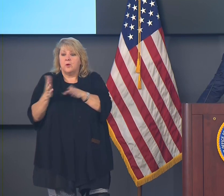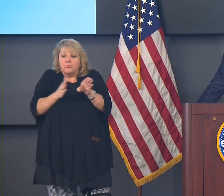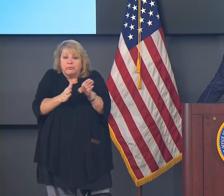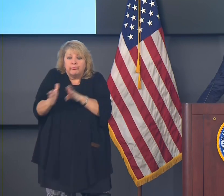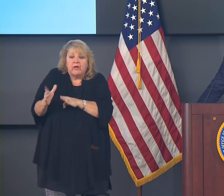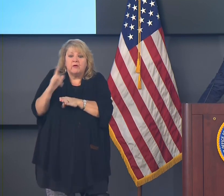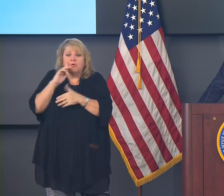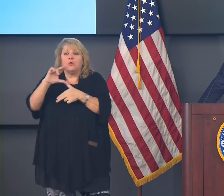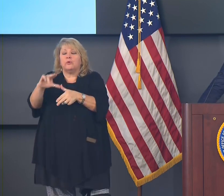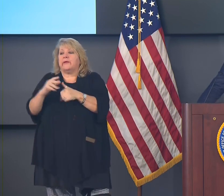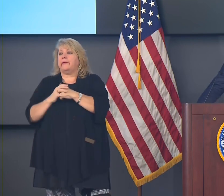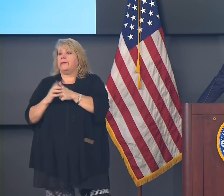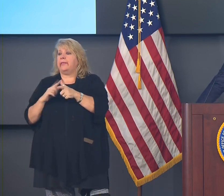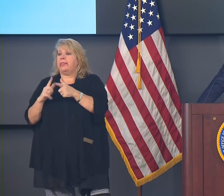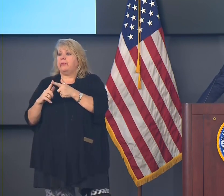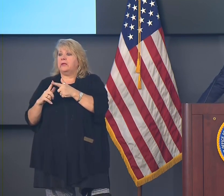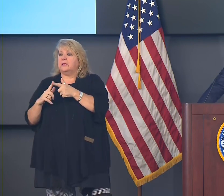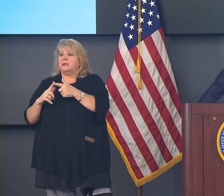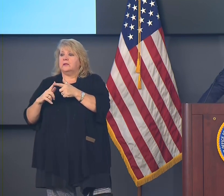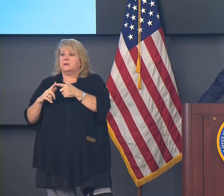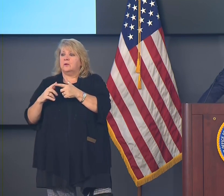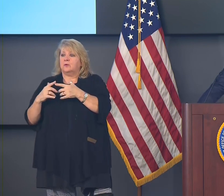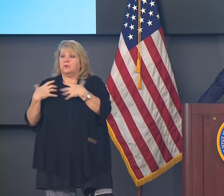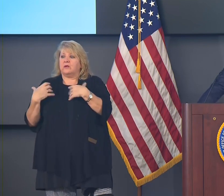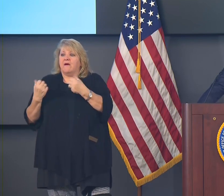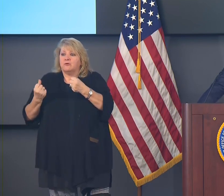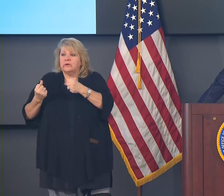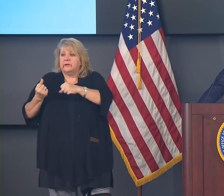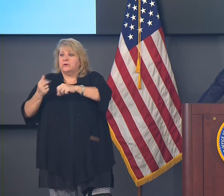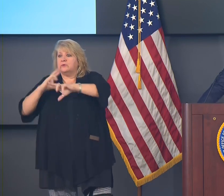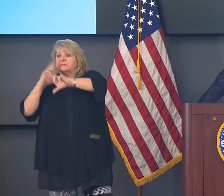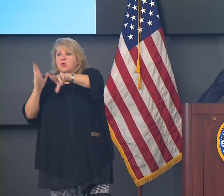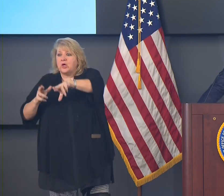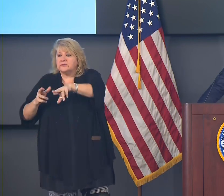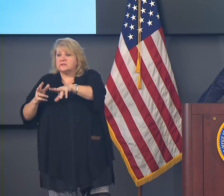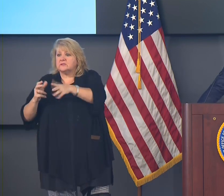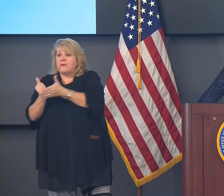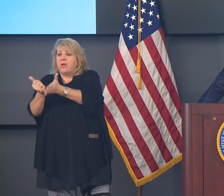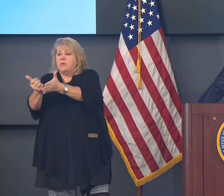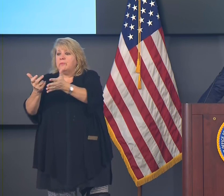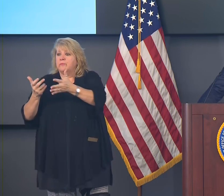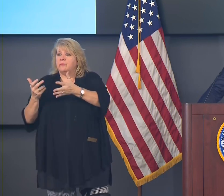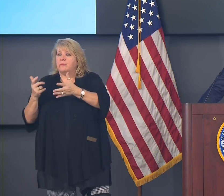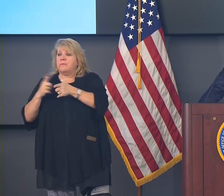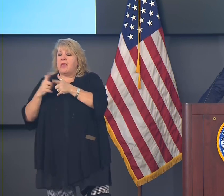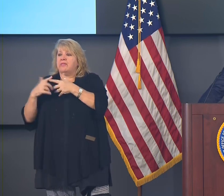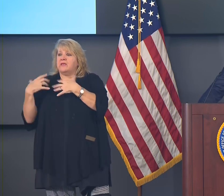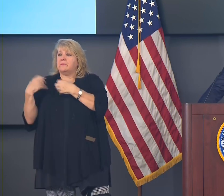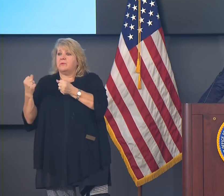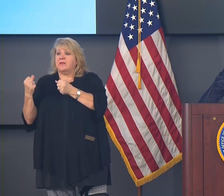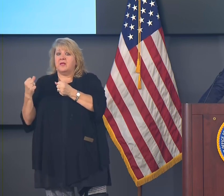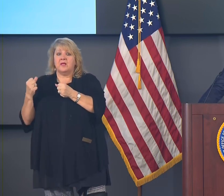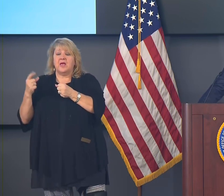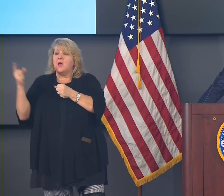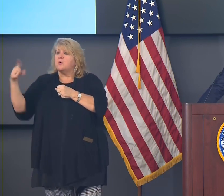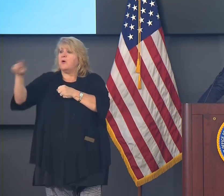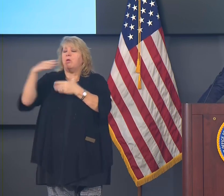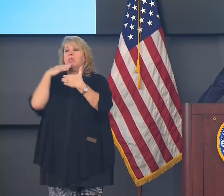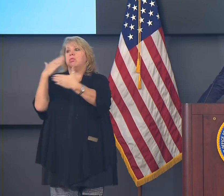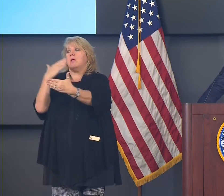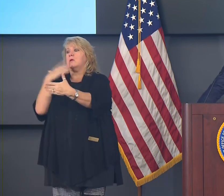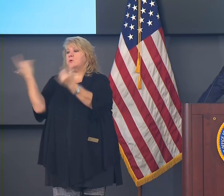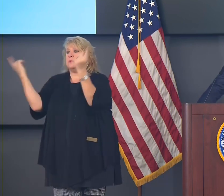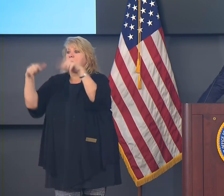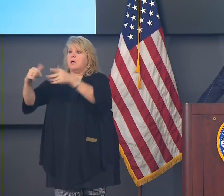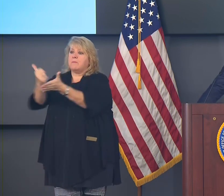or whether it's covid and so forth. And boy, there would just wouldn't be a better time to have a party to recognize them and to thank them and let them have